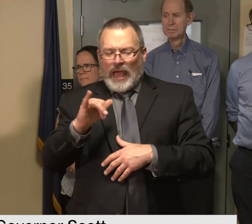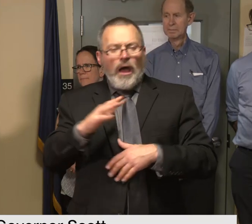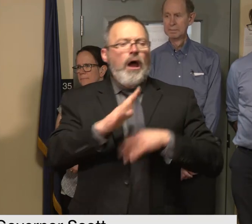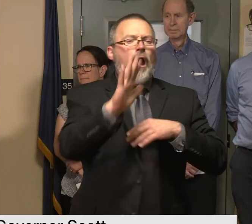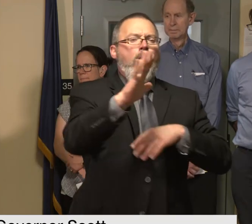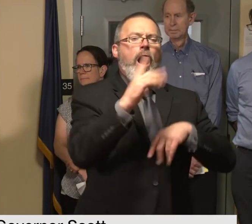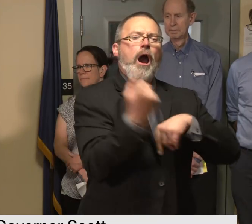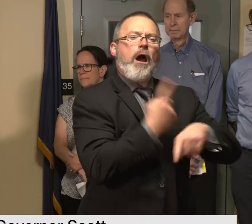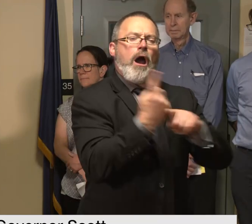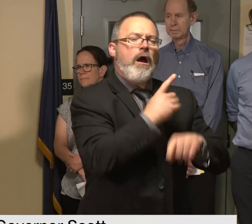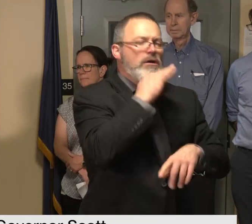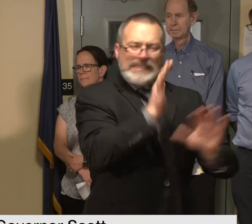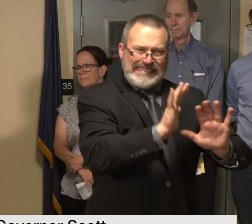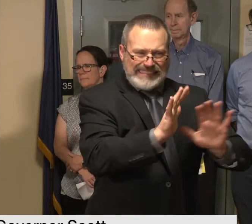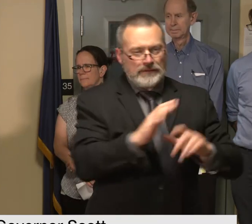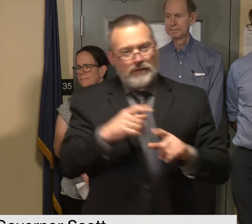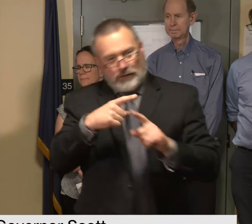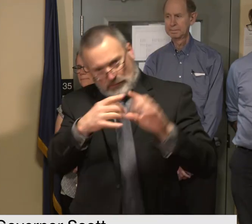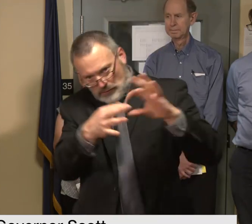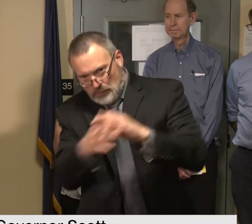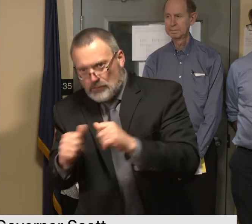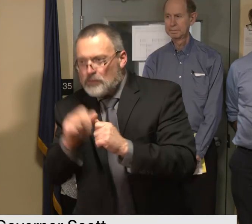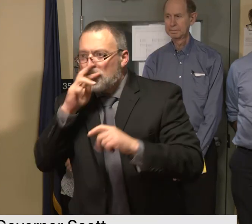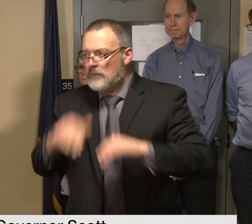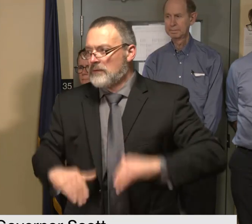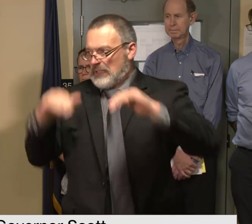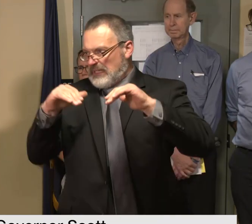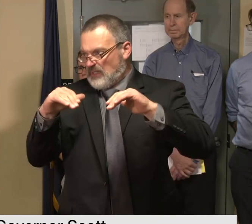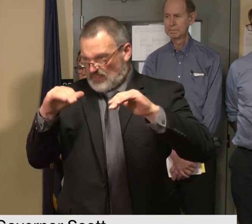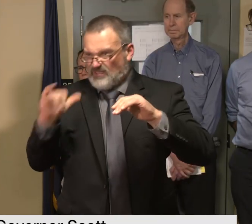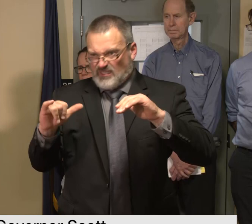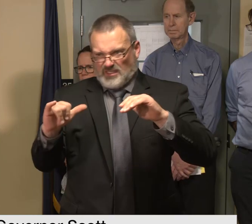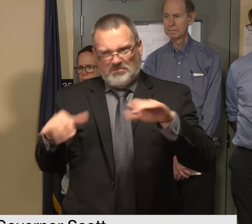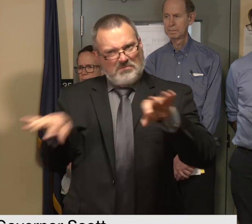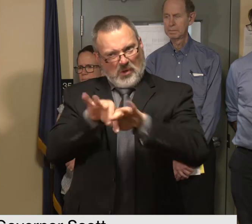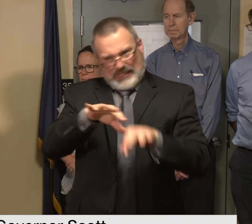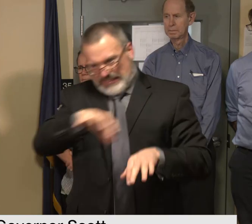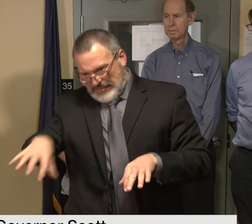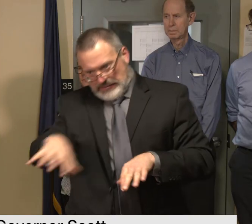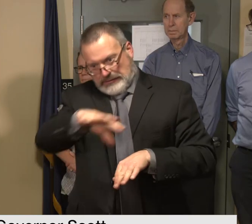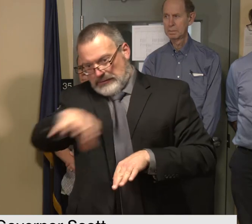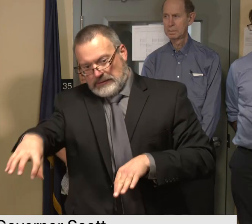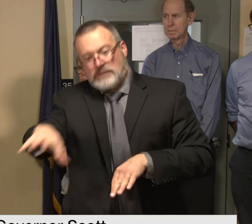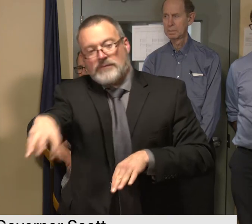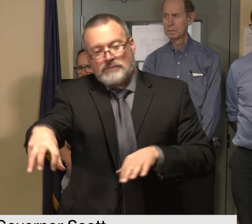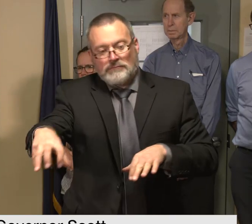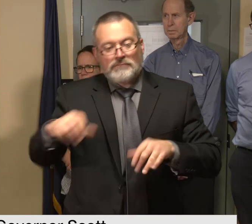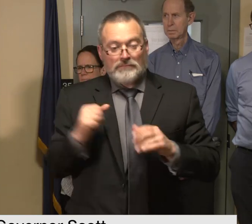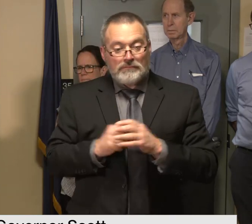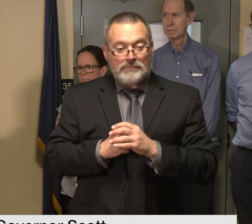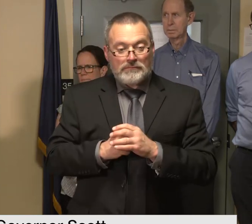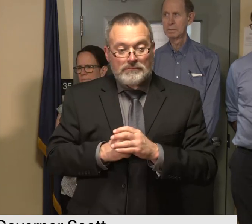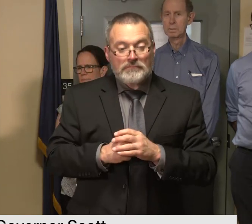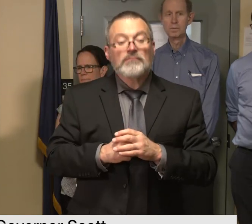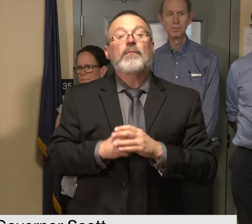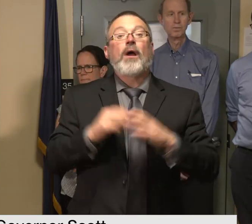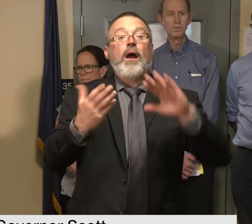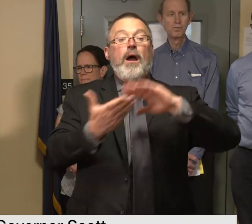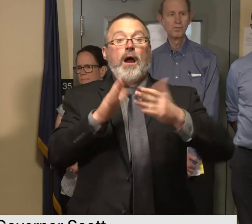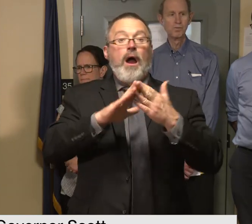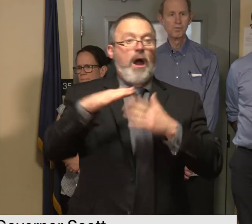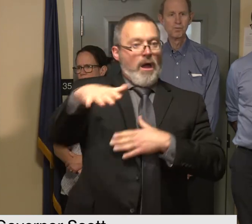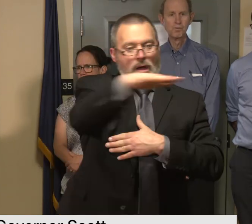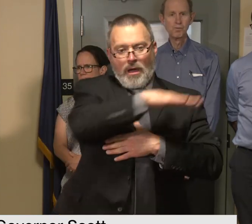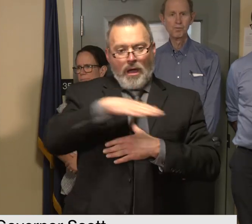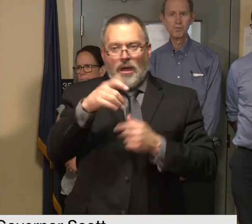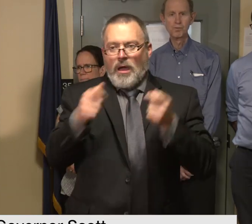continue to use your emergency management director to communicate your needs to the state emergency operation center we cannot